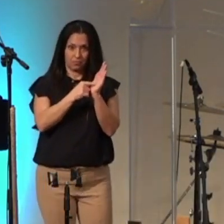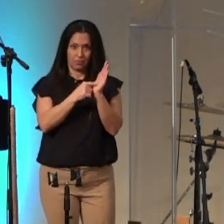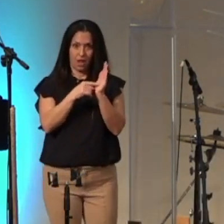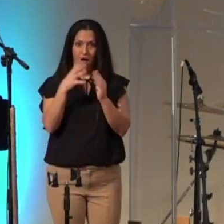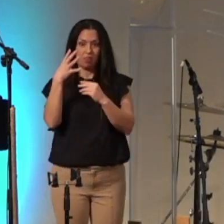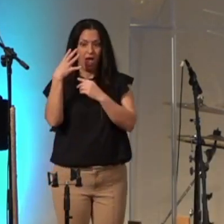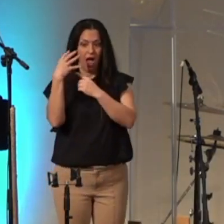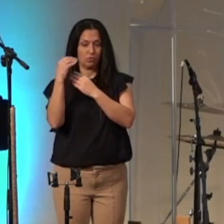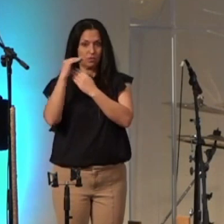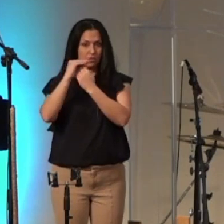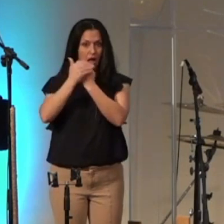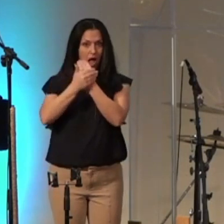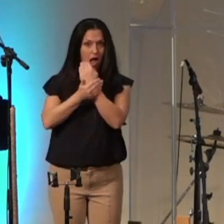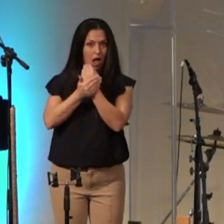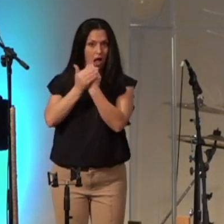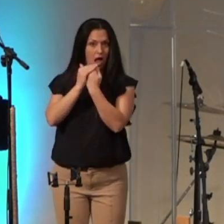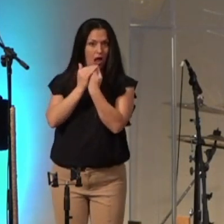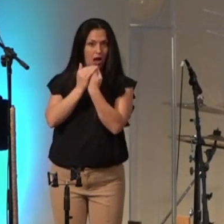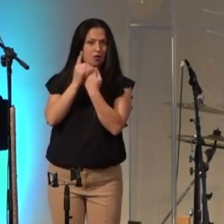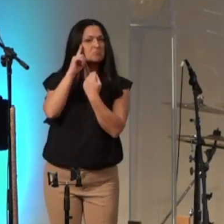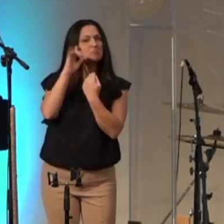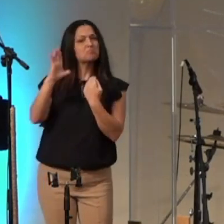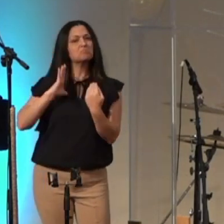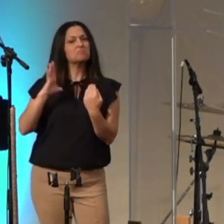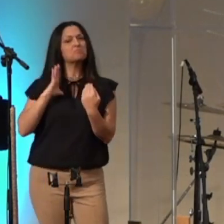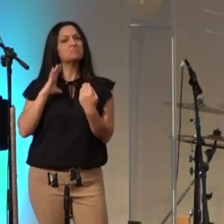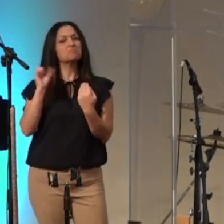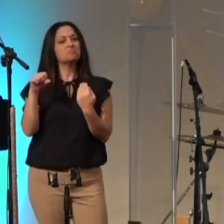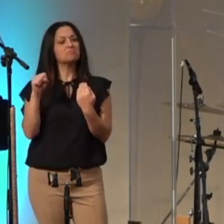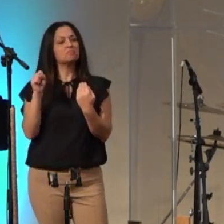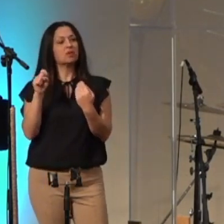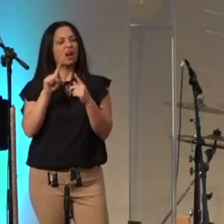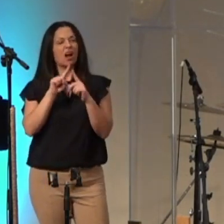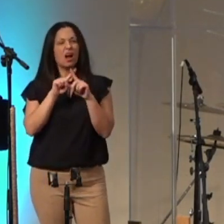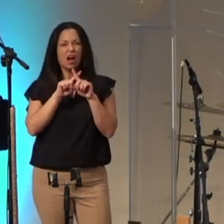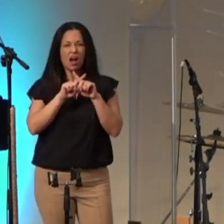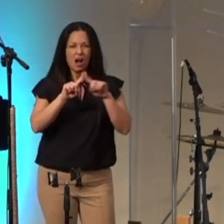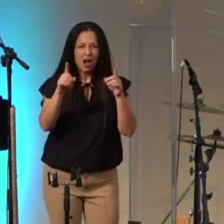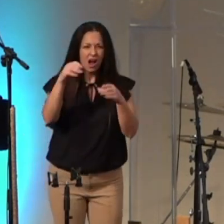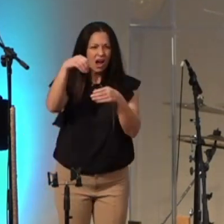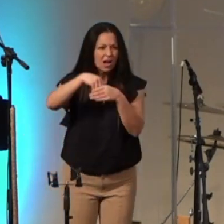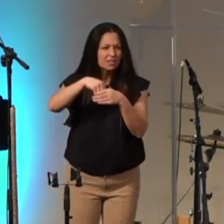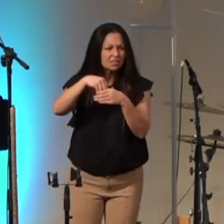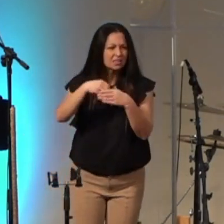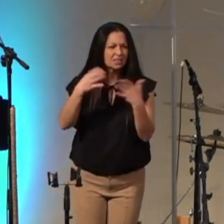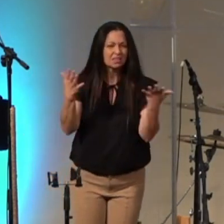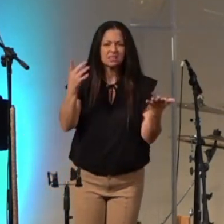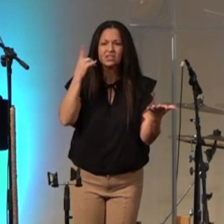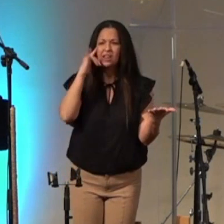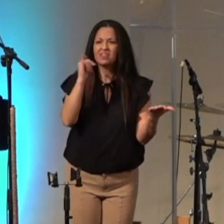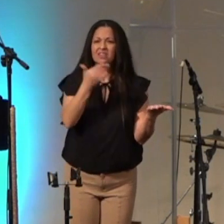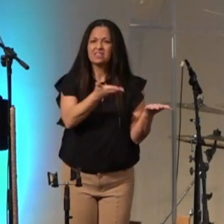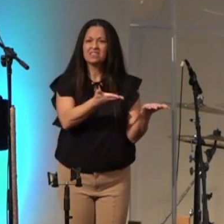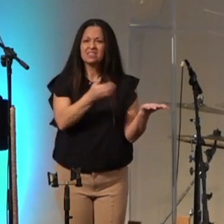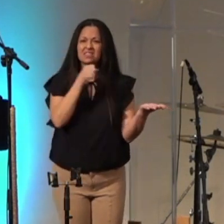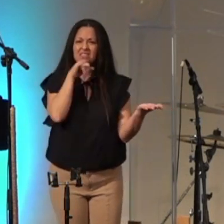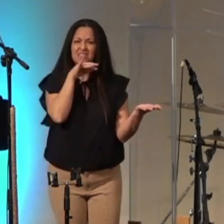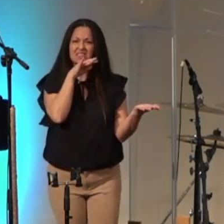appearance on the outside can look fine but the inside looks like this